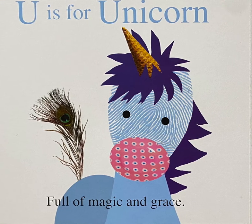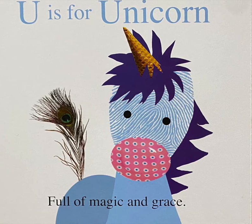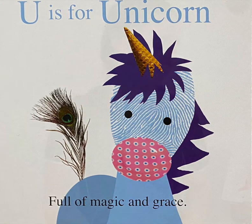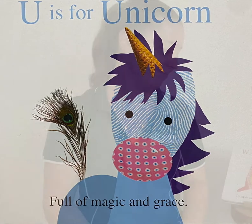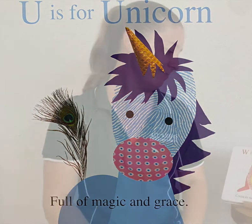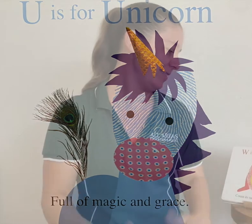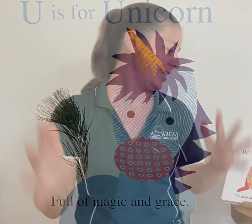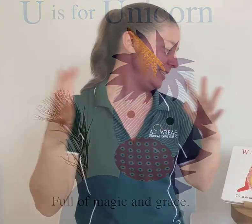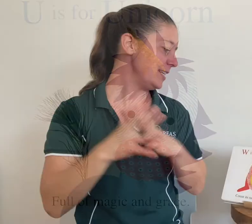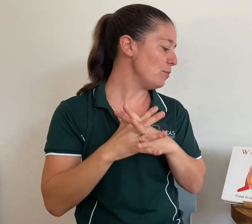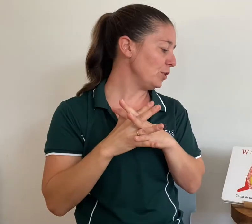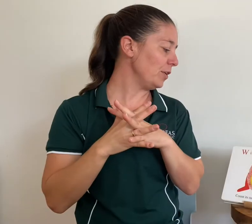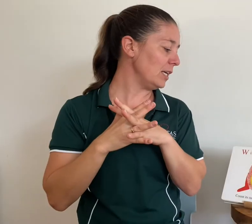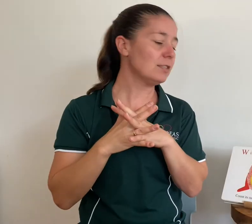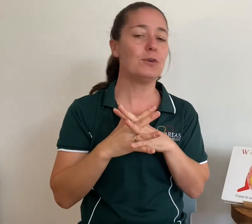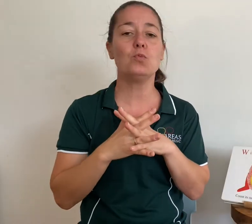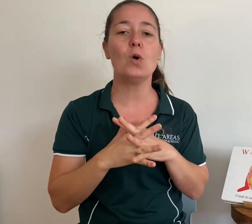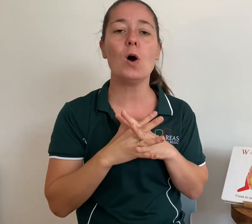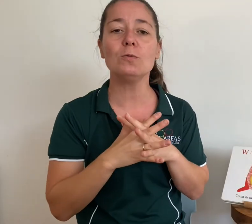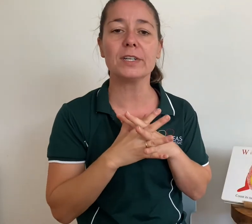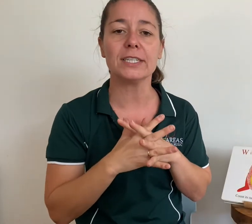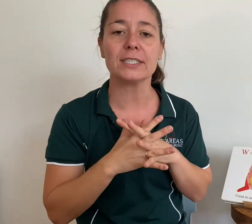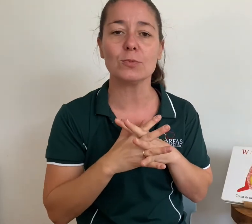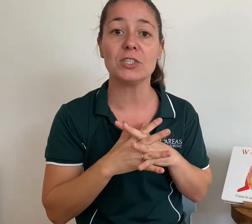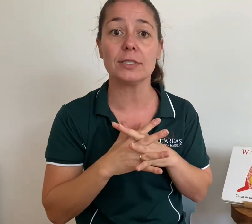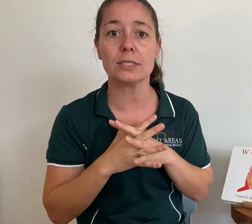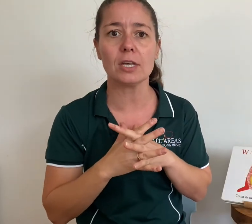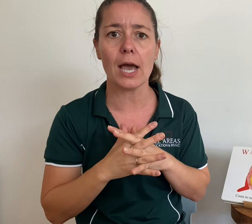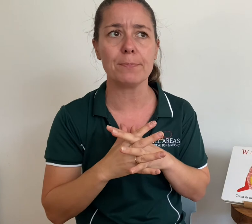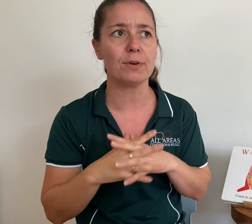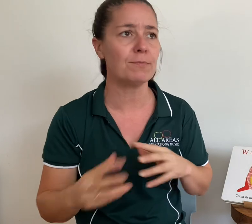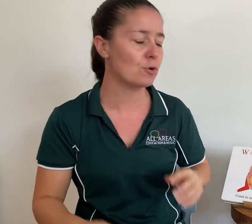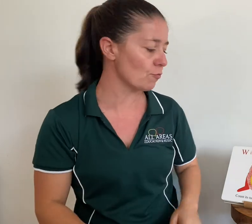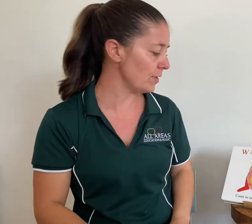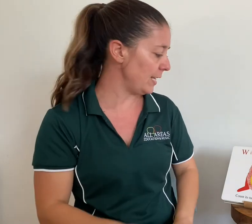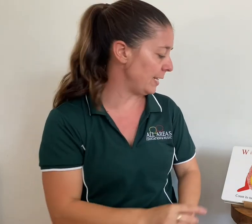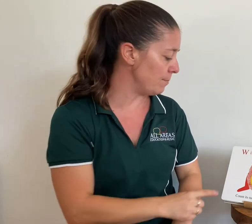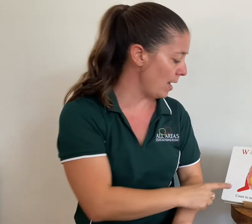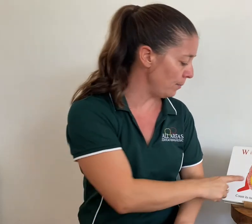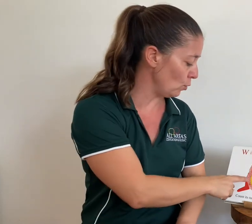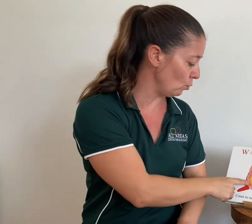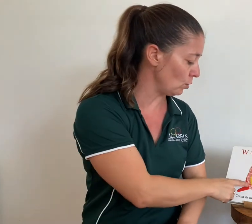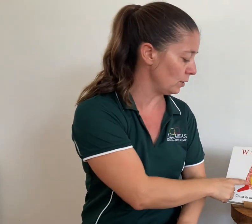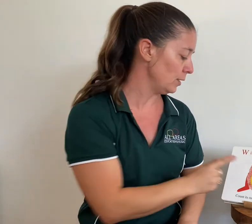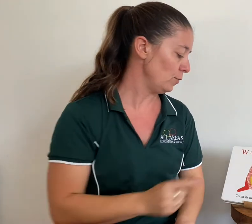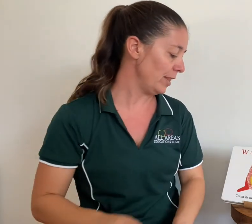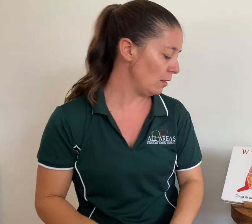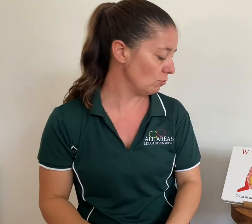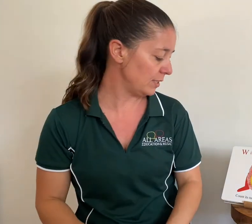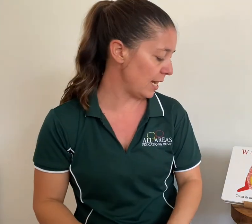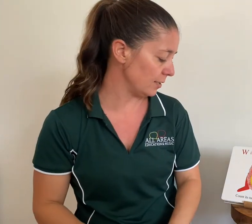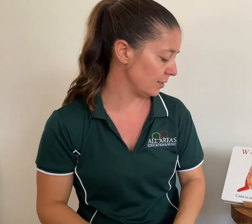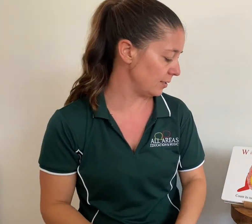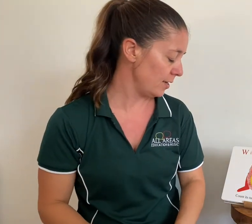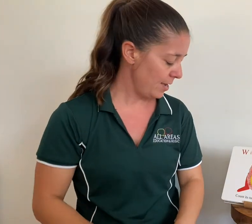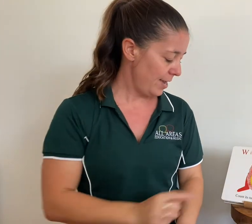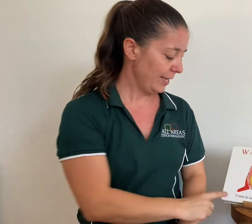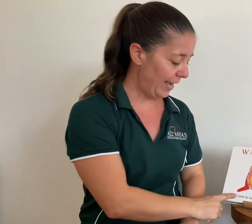V is for vole. V is for a face. V